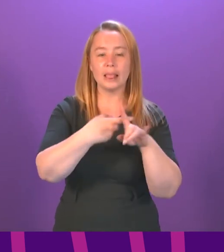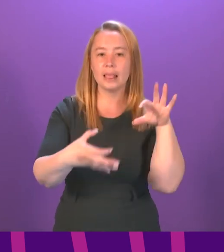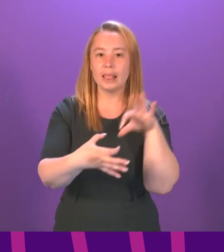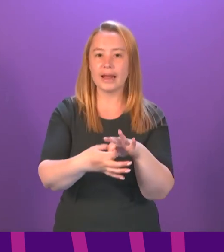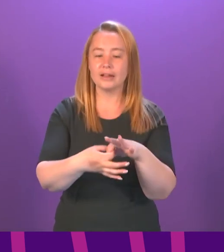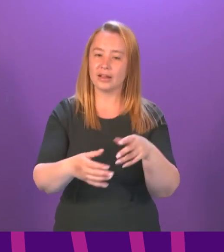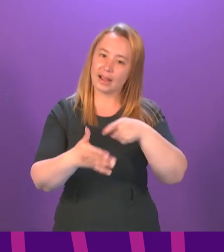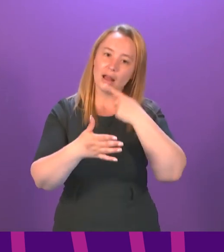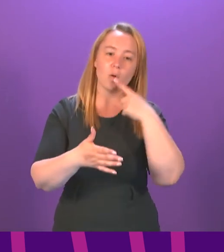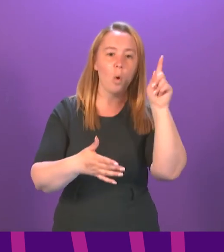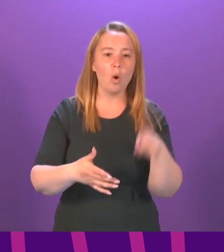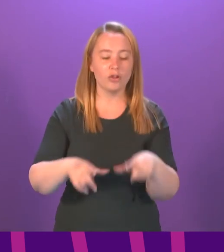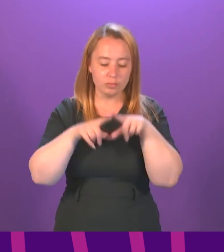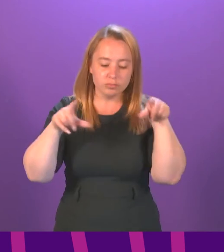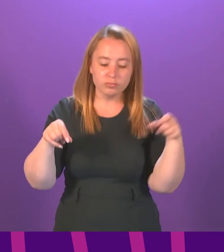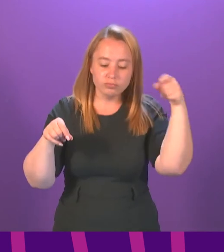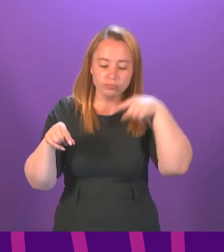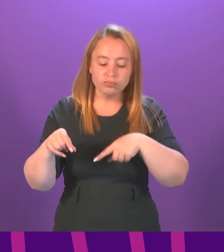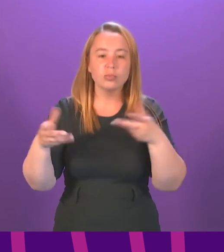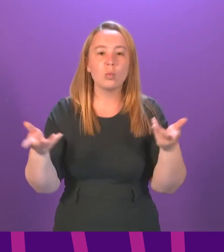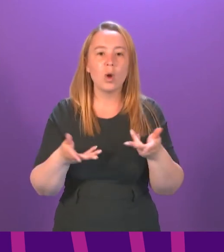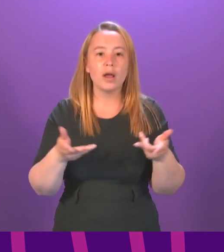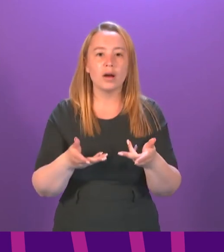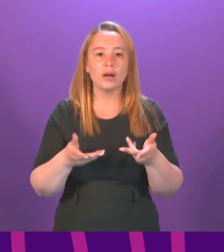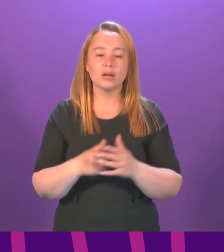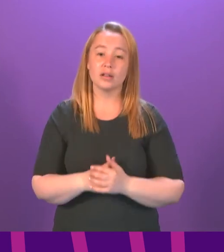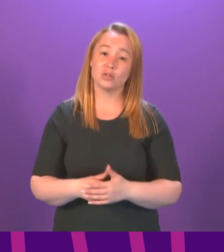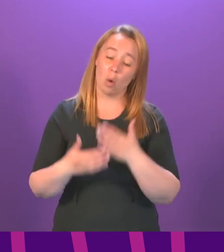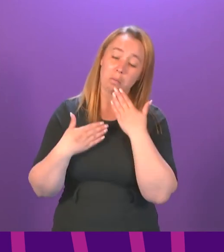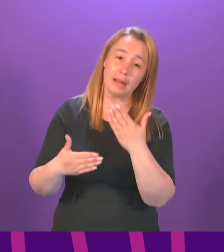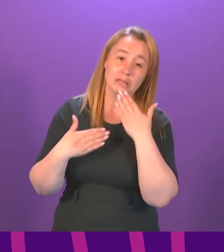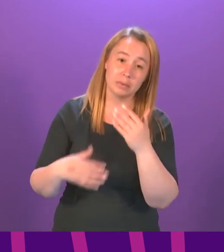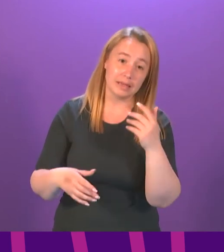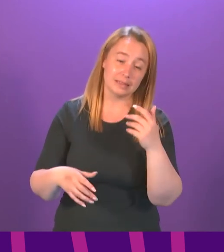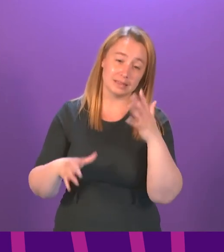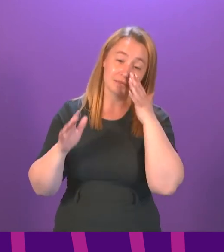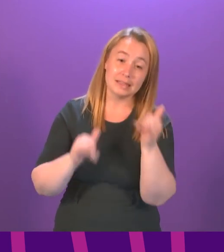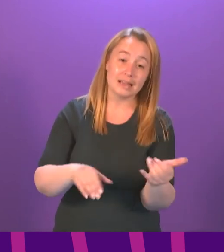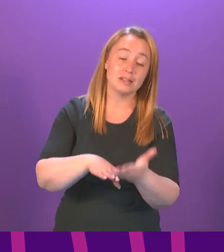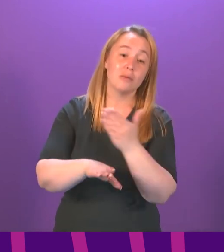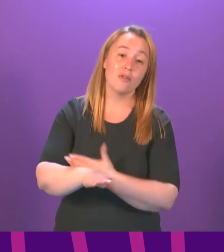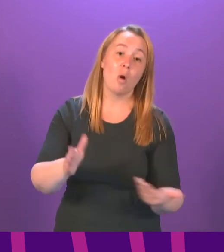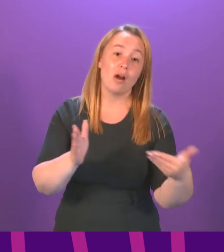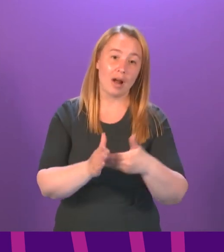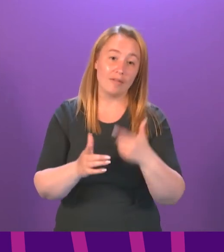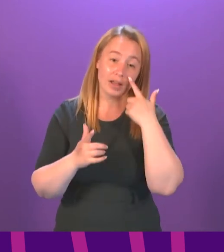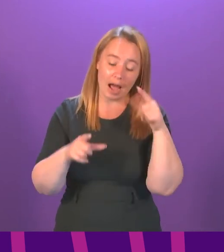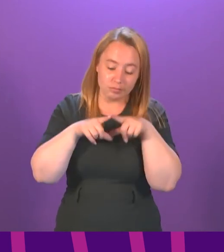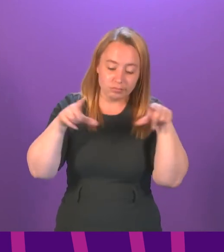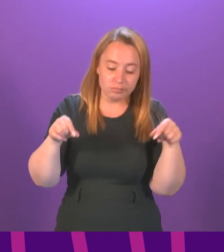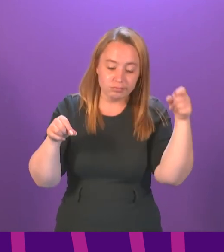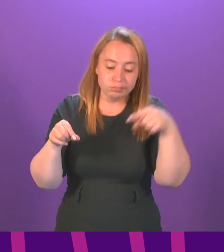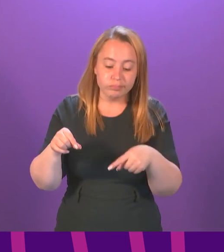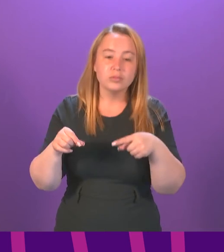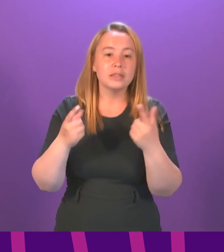every single person that has a ticket to any session of the fan zone to please test before arrival. So, you can get that lateral flow device